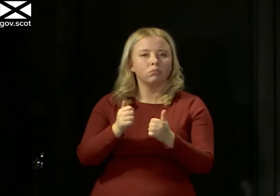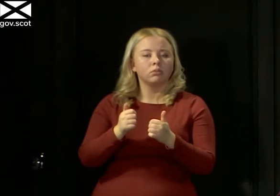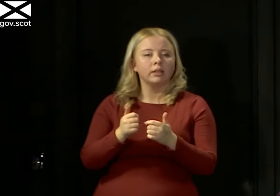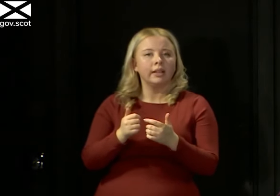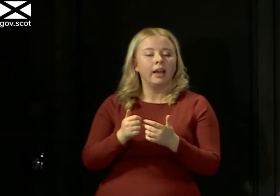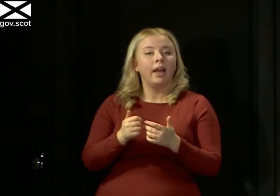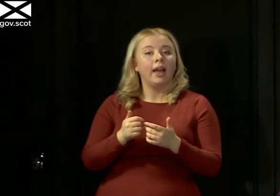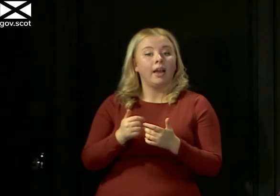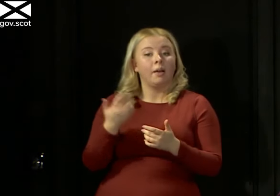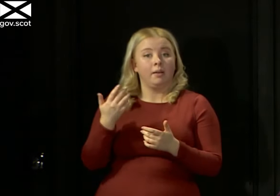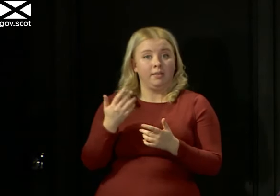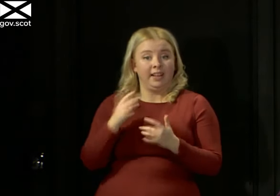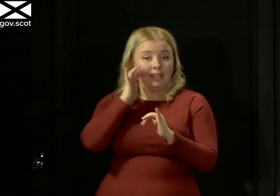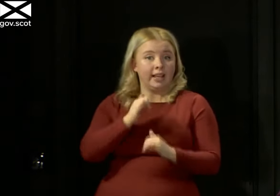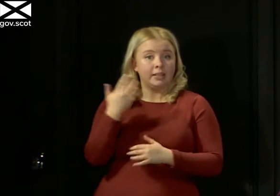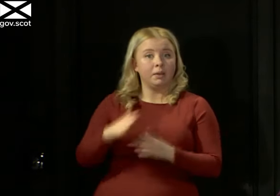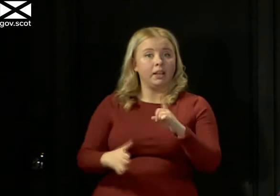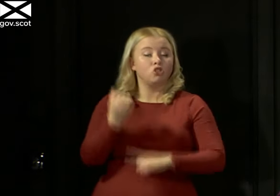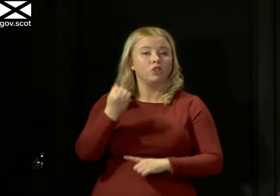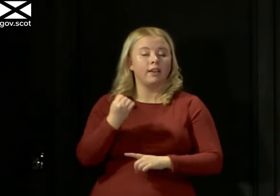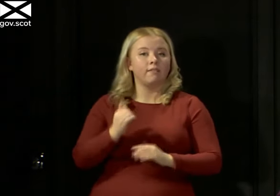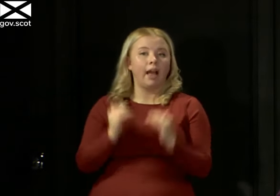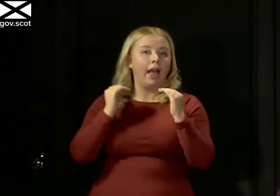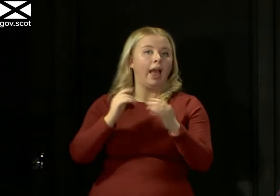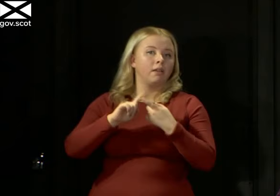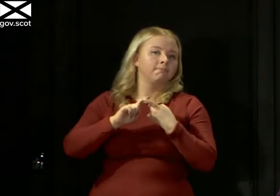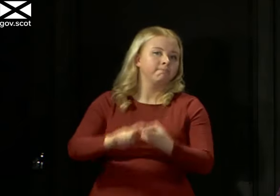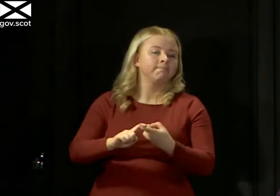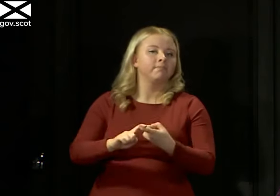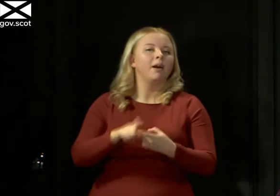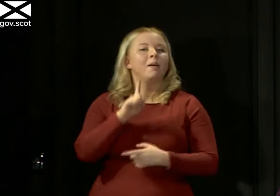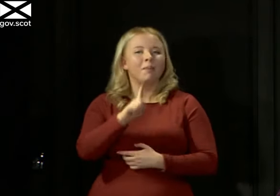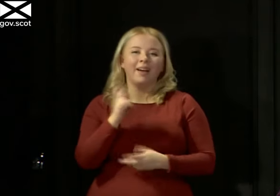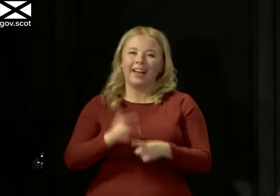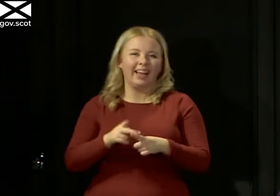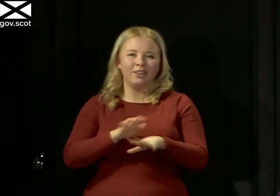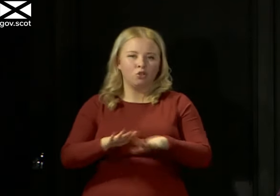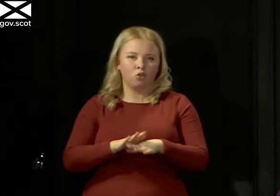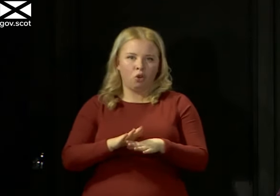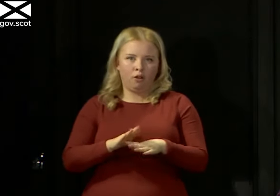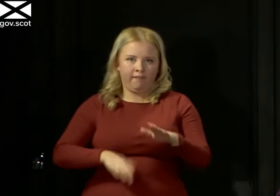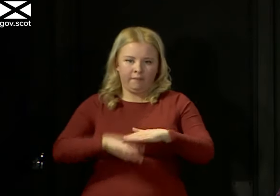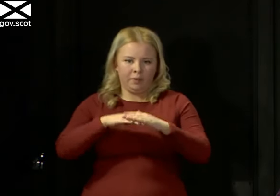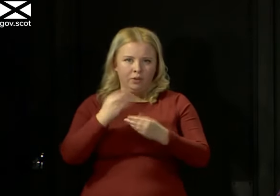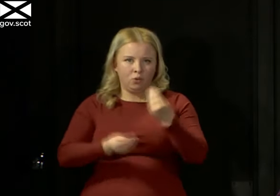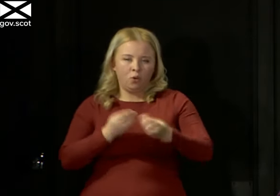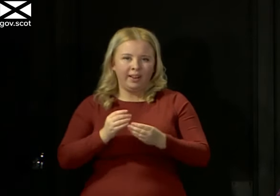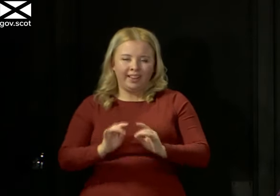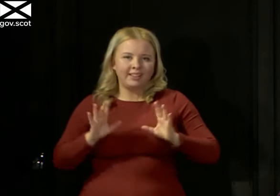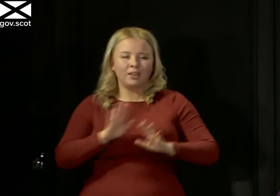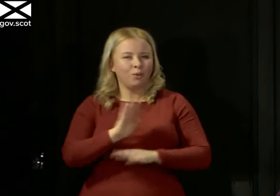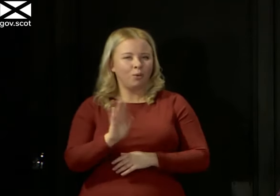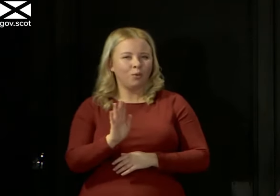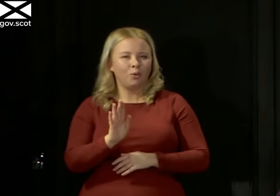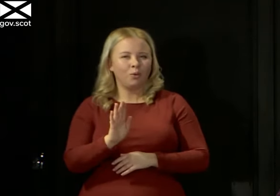achieved a high degree of reliability. But again, that is not the whole story, because we still don't know what